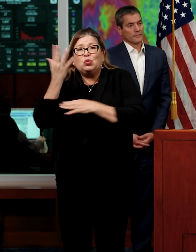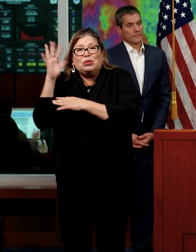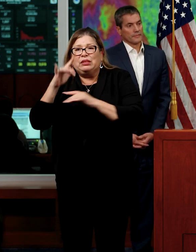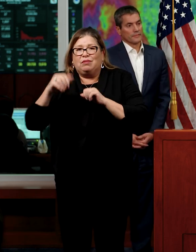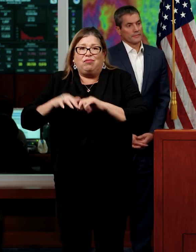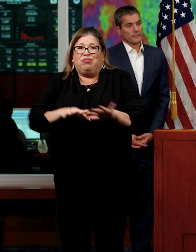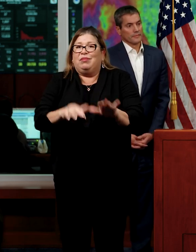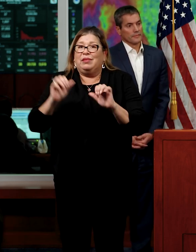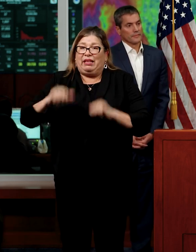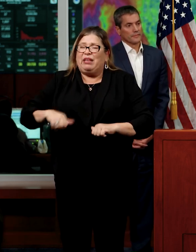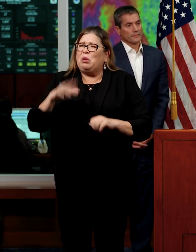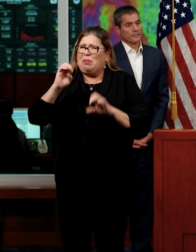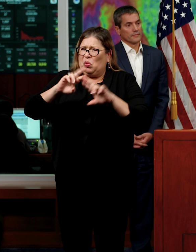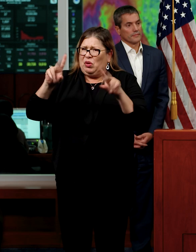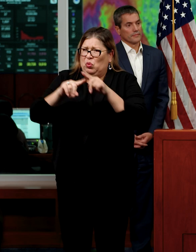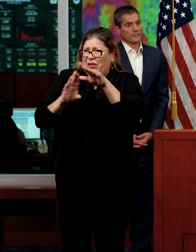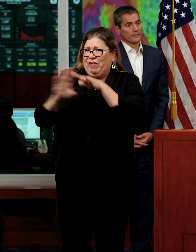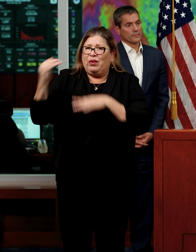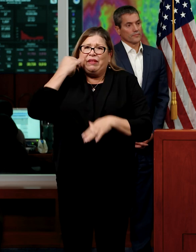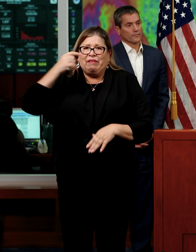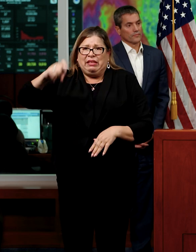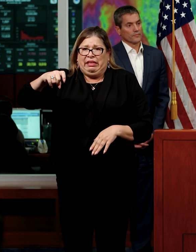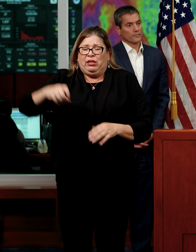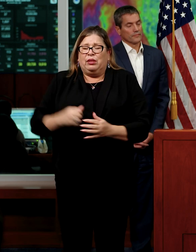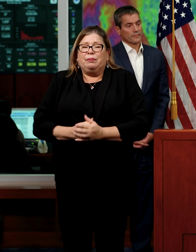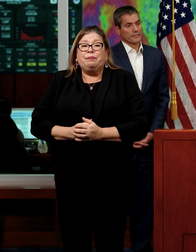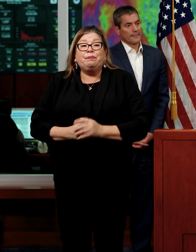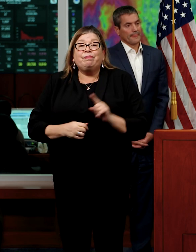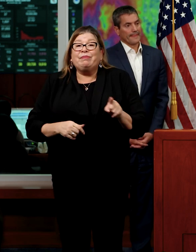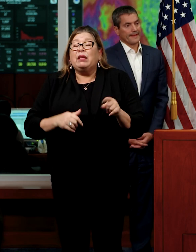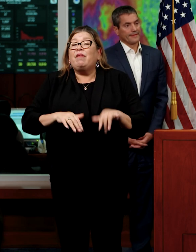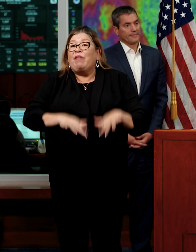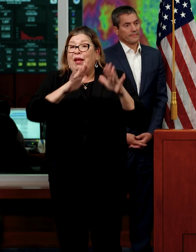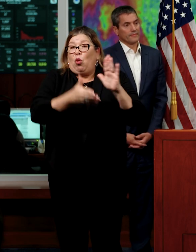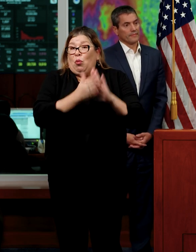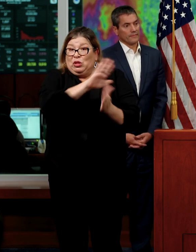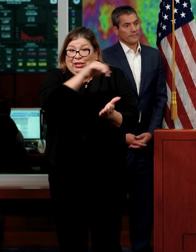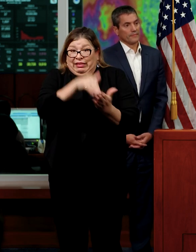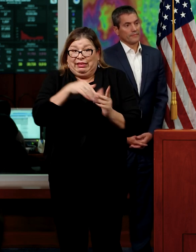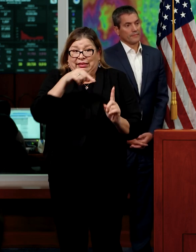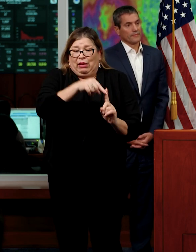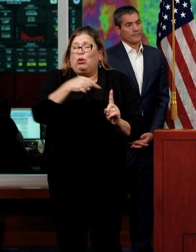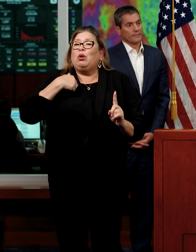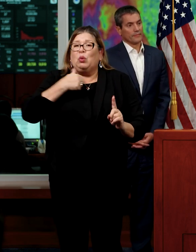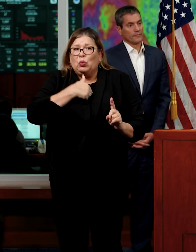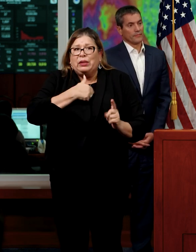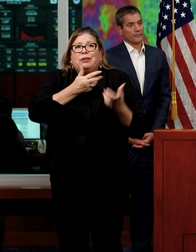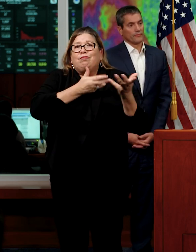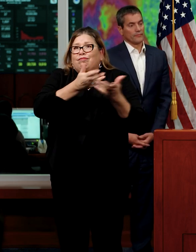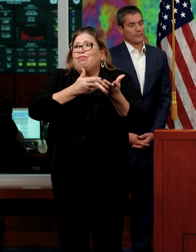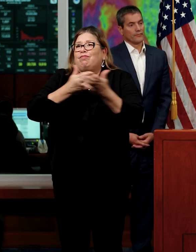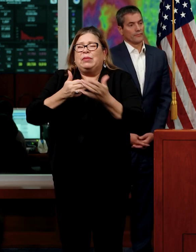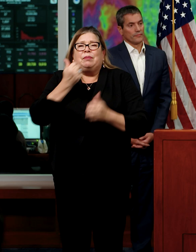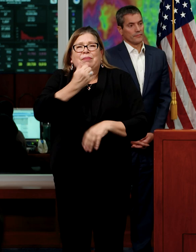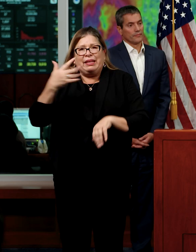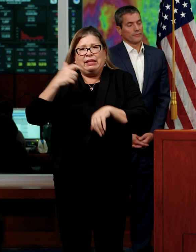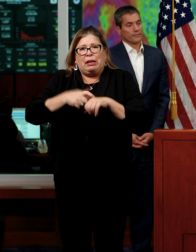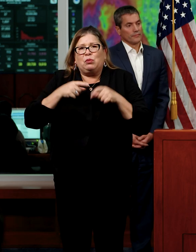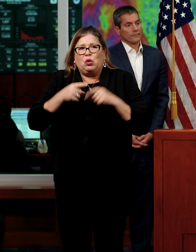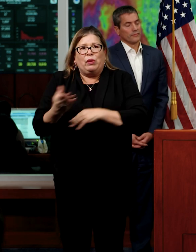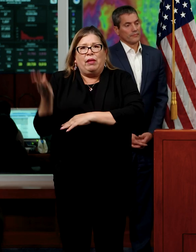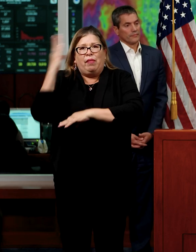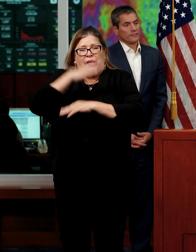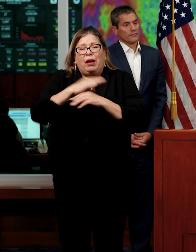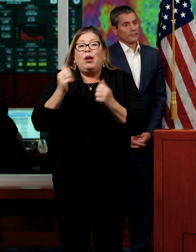In our flood operations center, we communicate multiple times a day with local flood